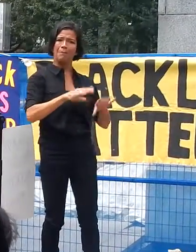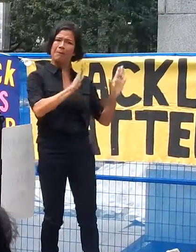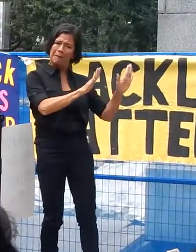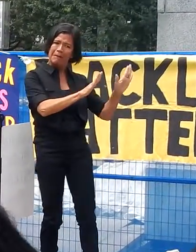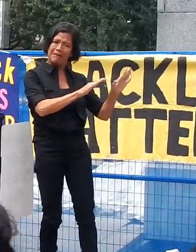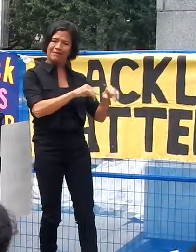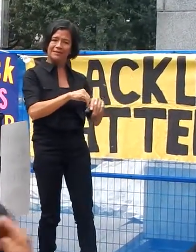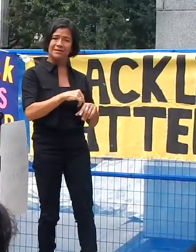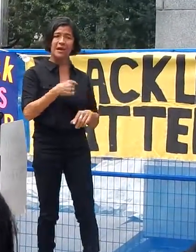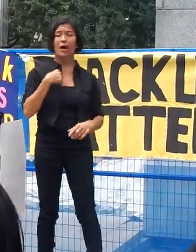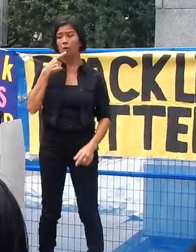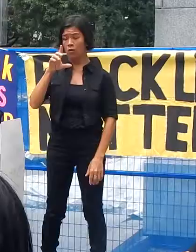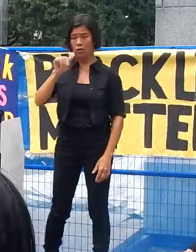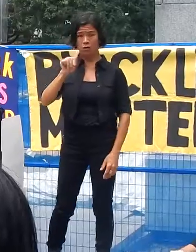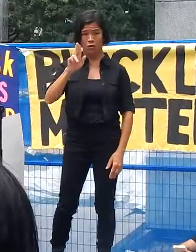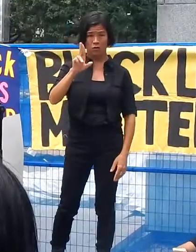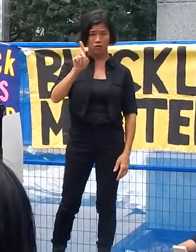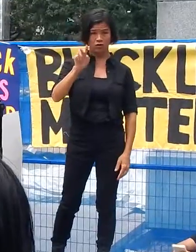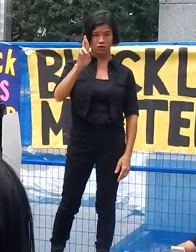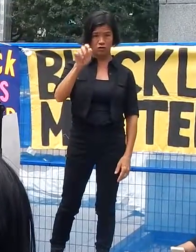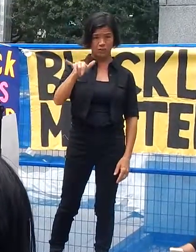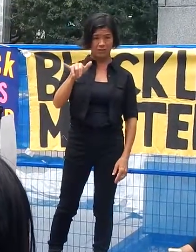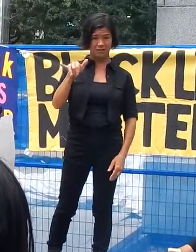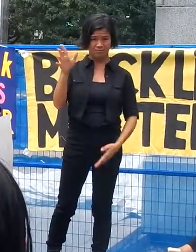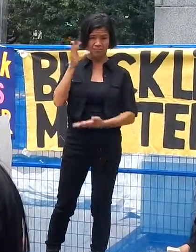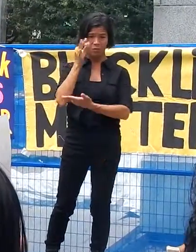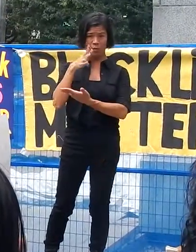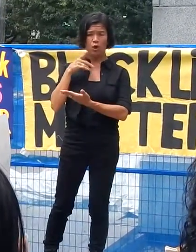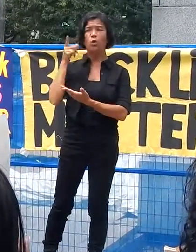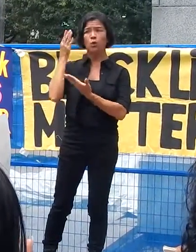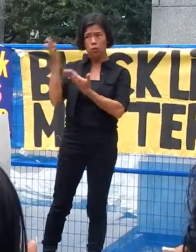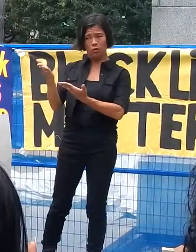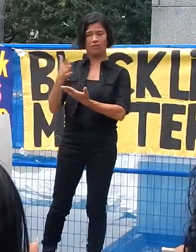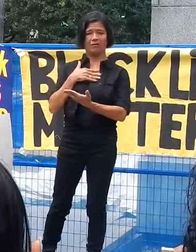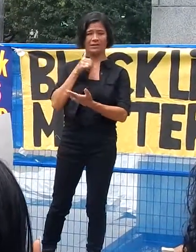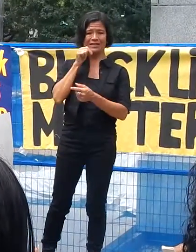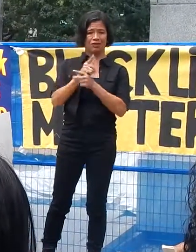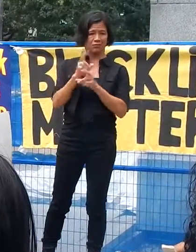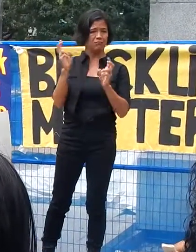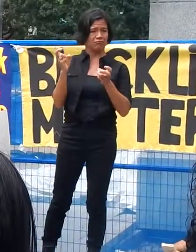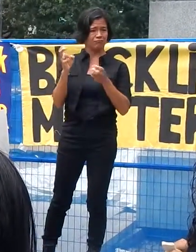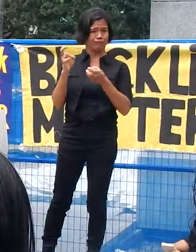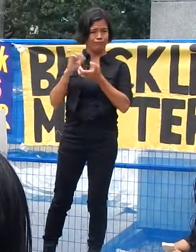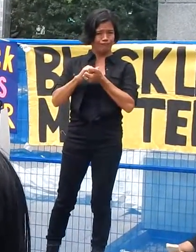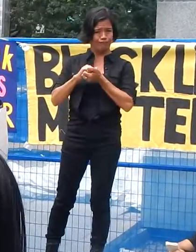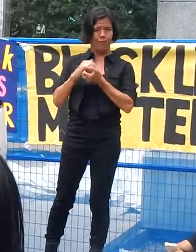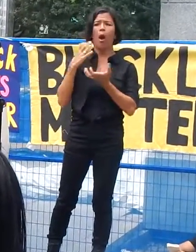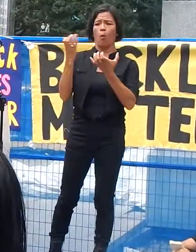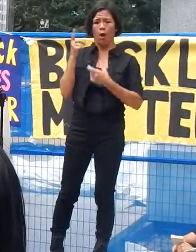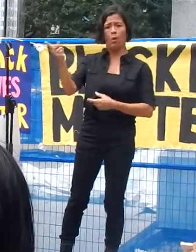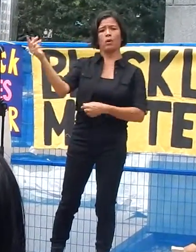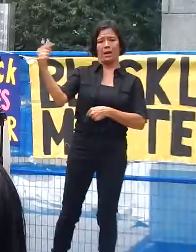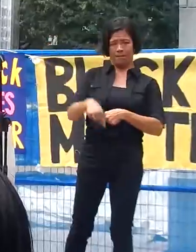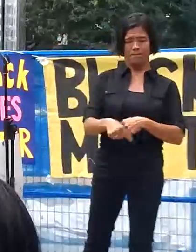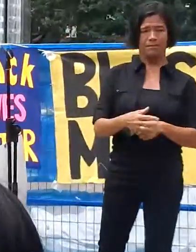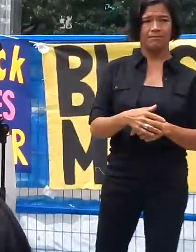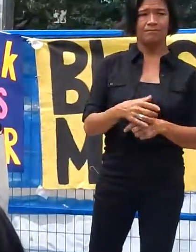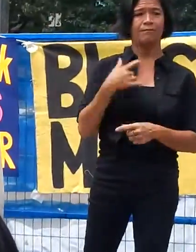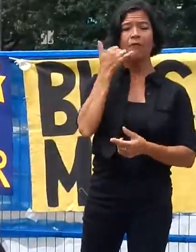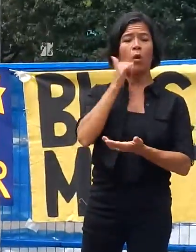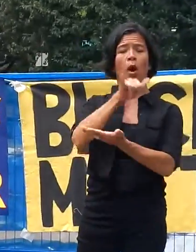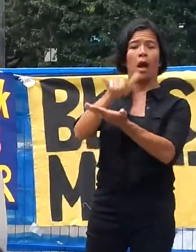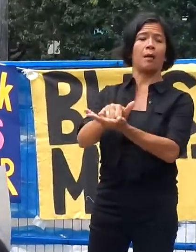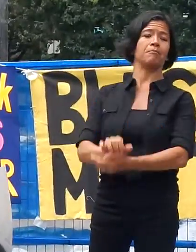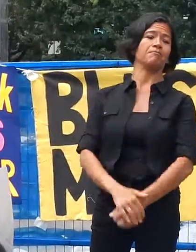I said, Audrey, you are my sister and I want you there. And then I put off the phone. I